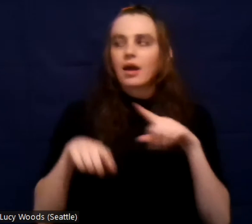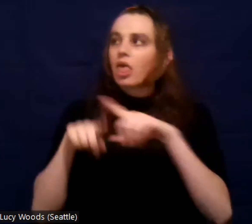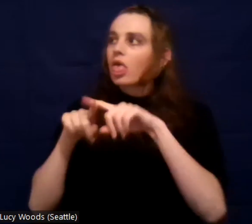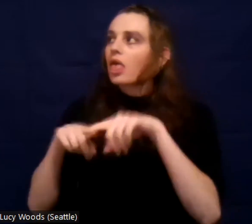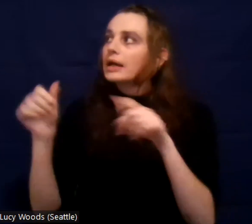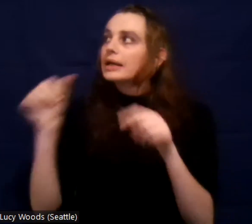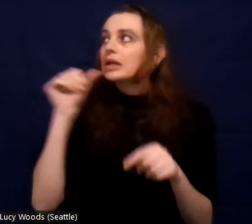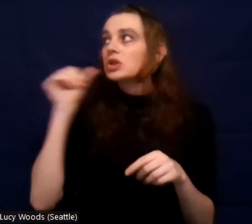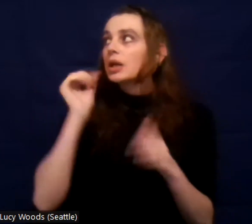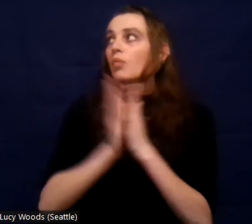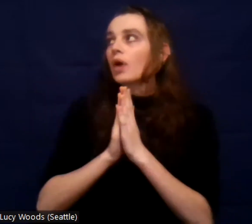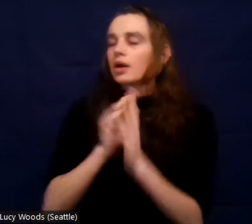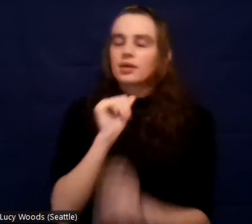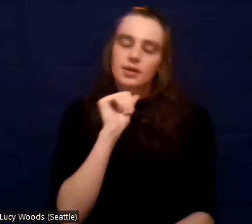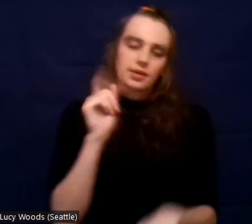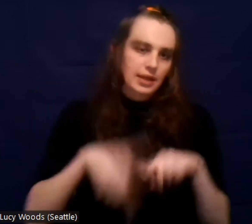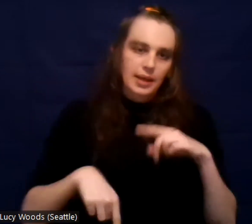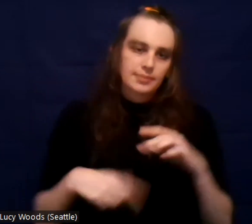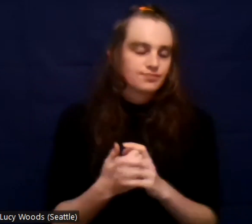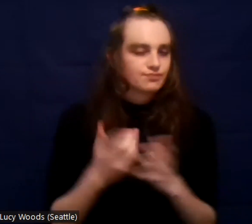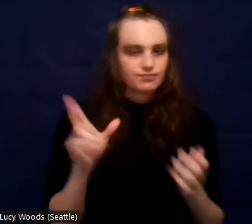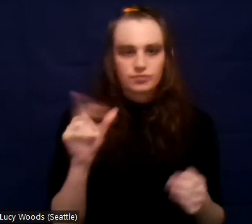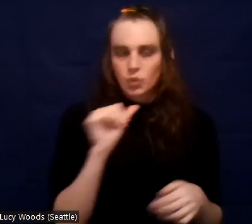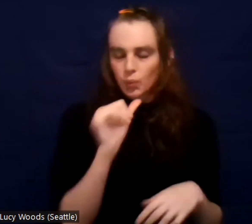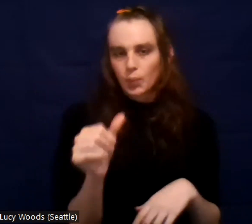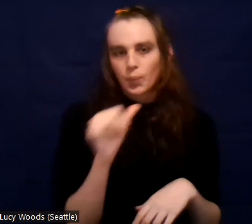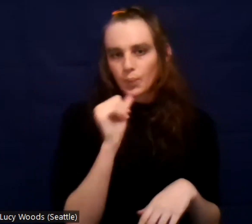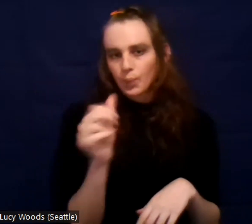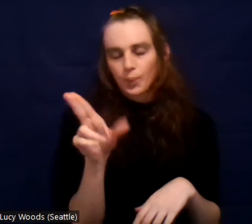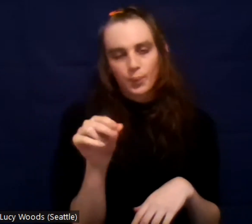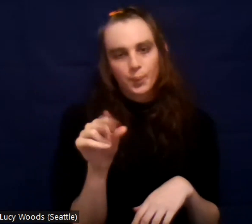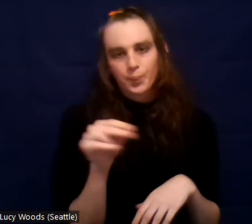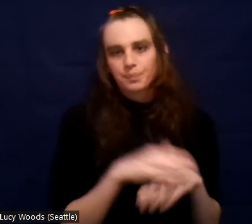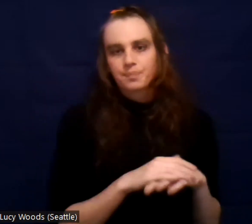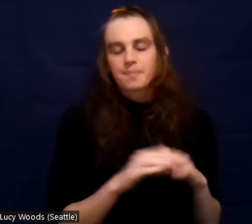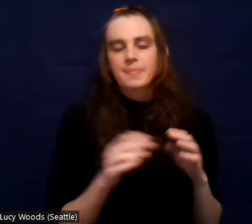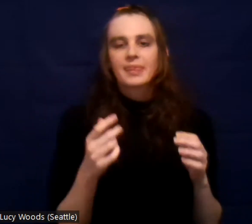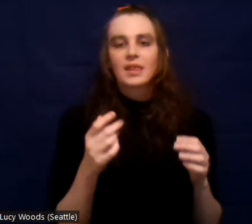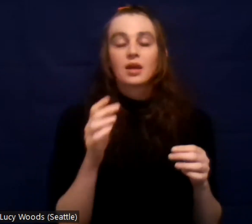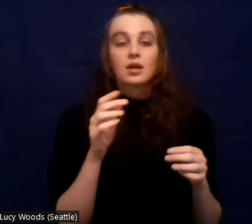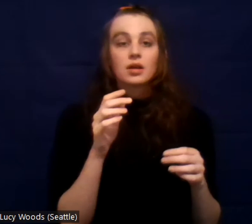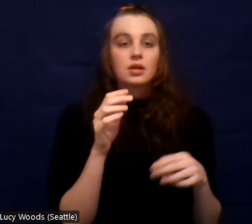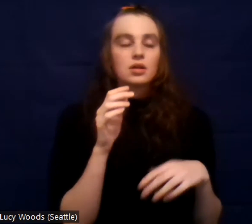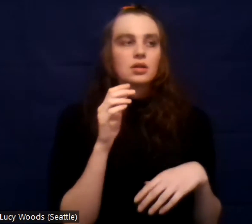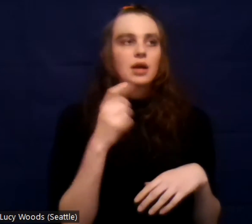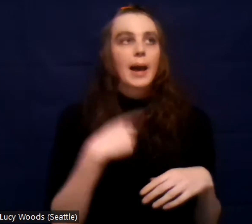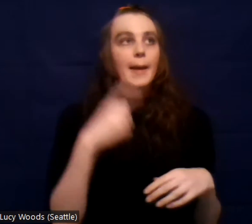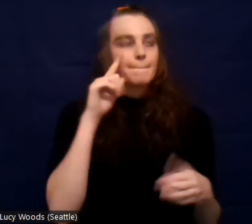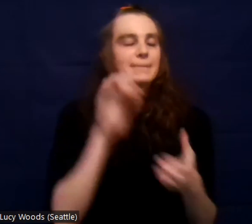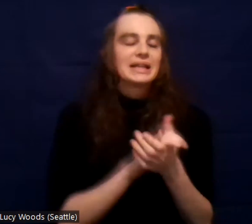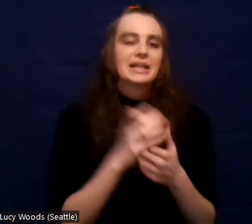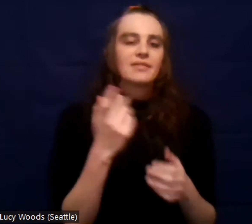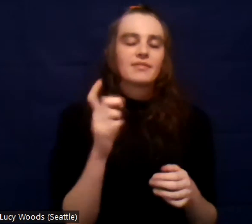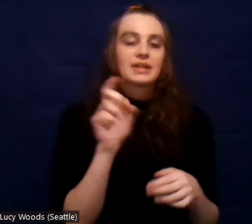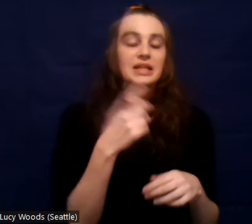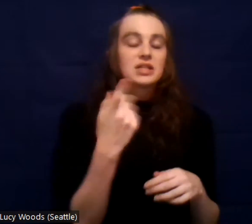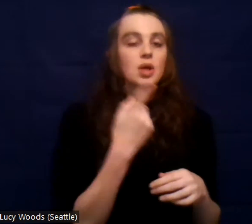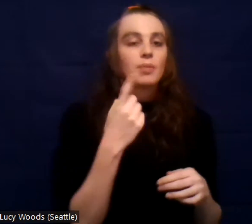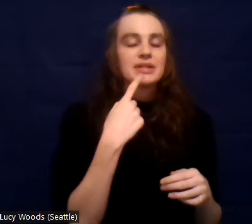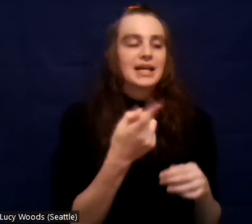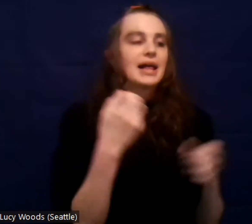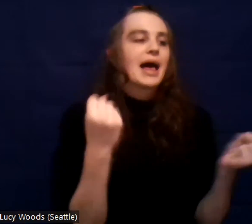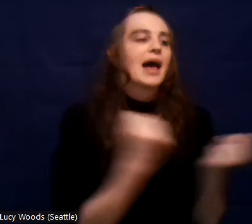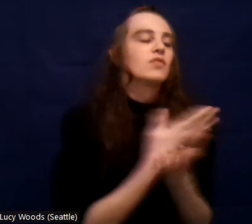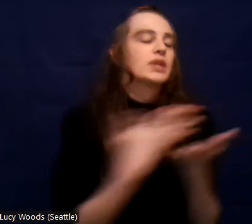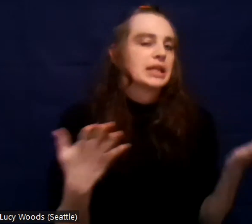full-time job for me to stay sober. I truly believe you have to have someone you tell absolutely everything to. Um, and when I did